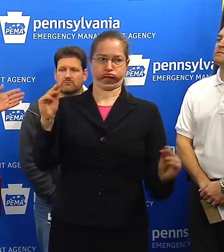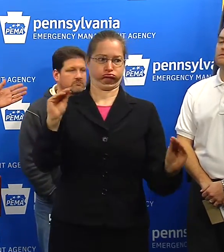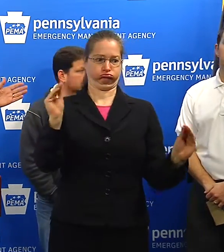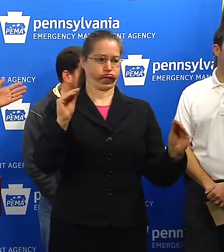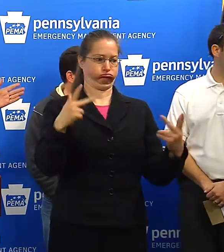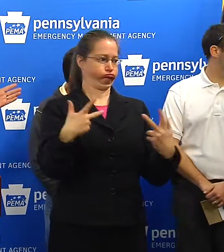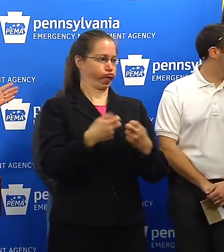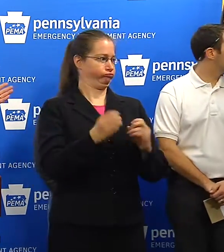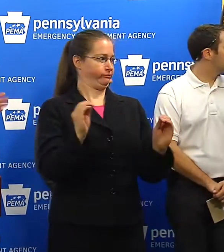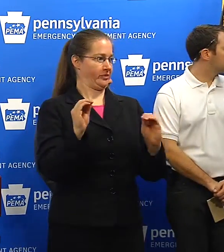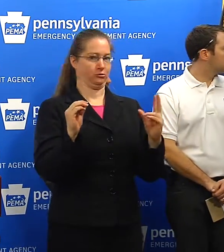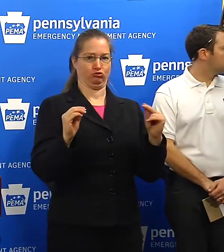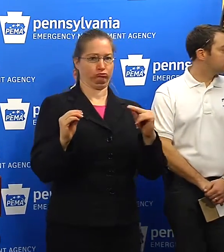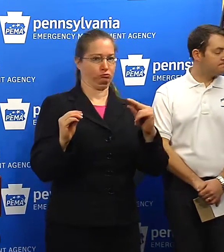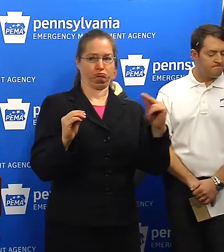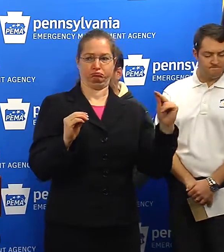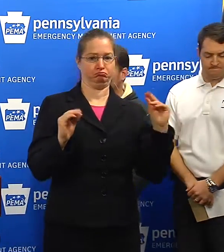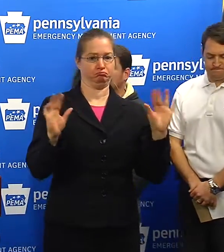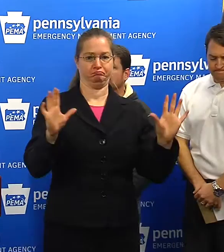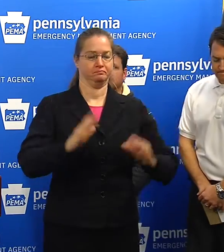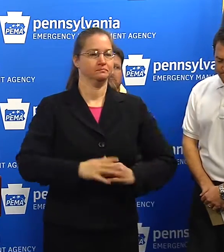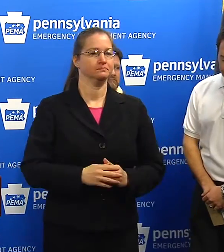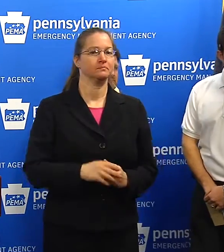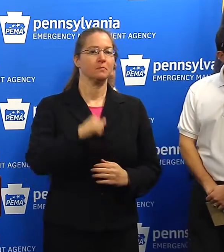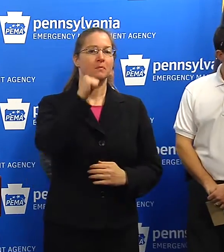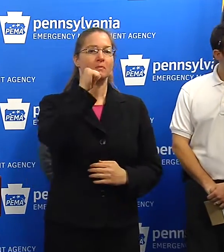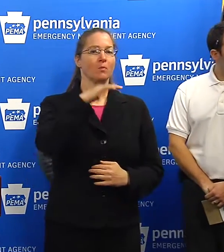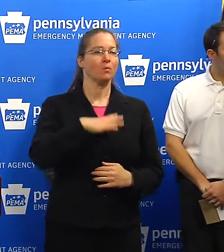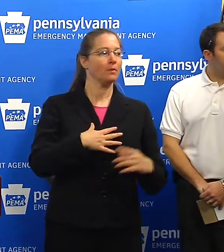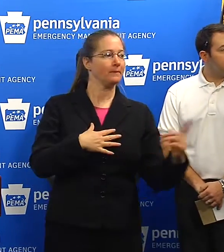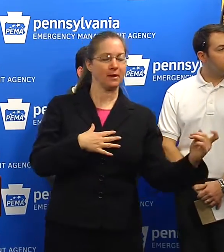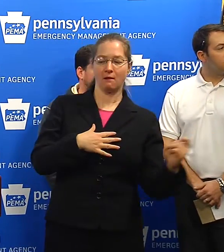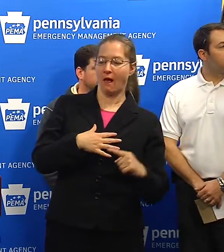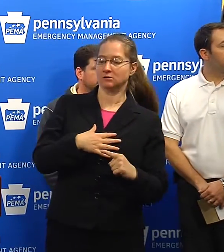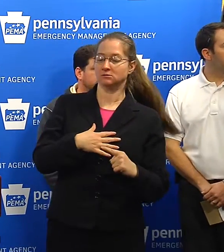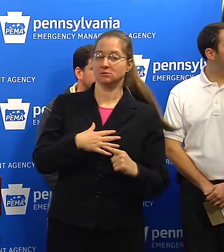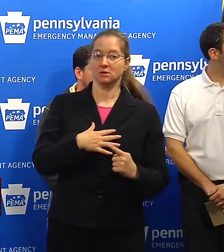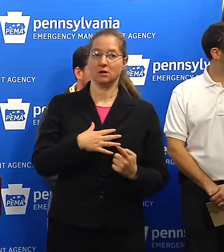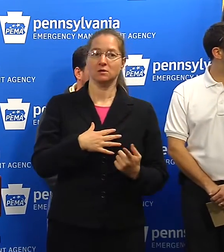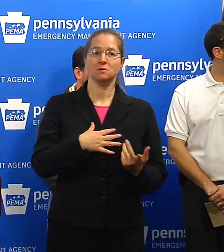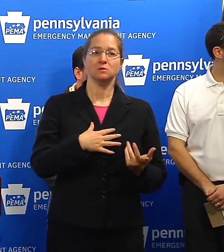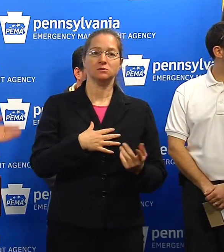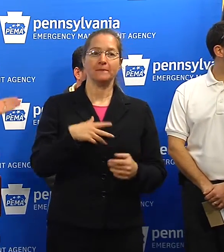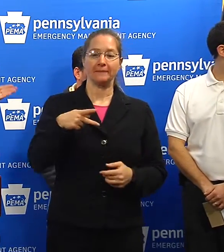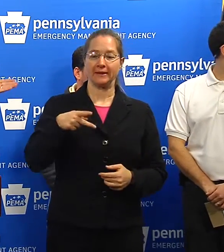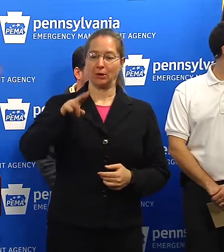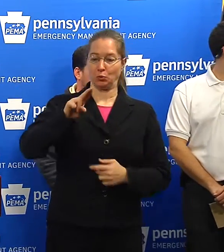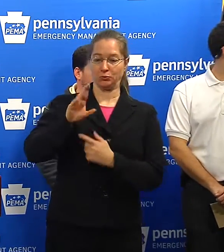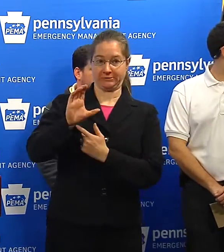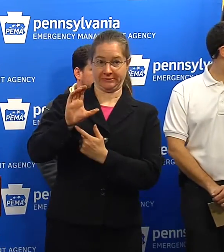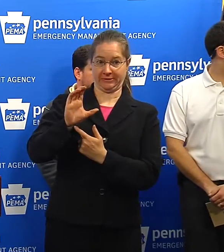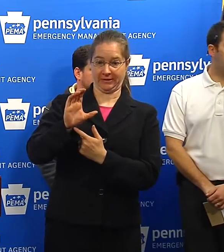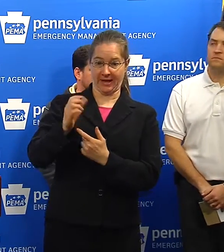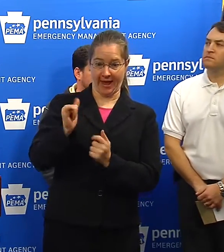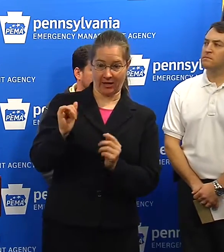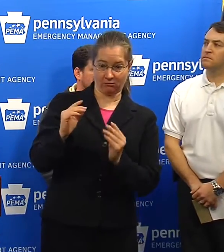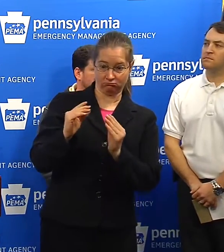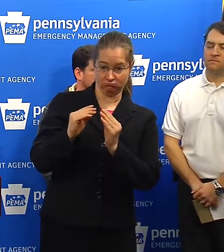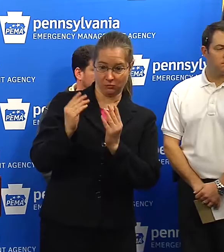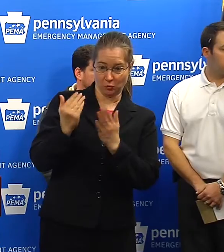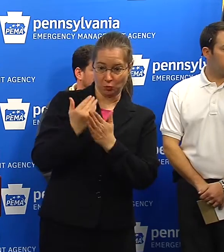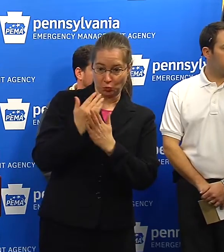No? No, sir. As far as the, do you see any update? know any update from you?